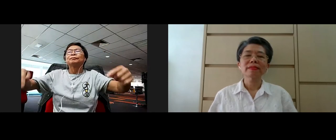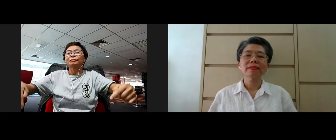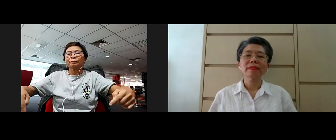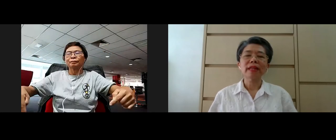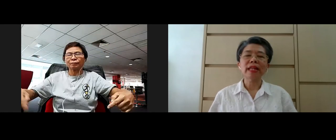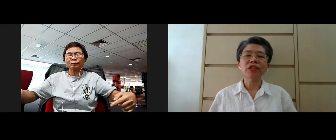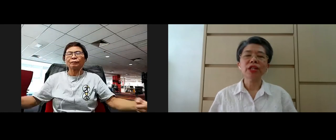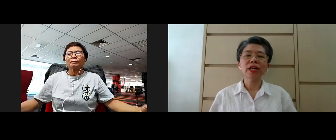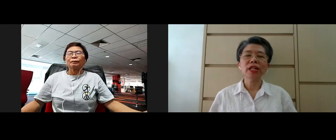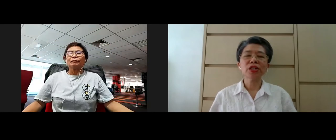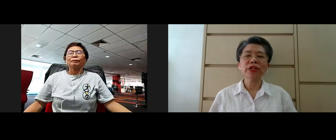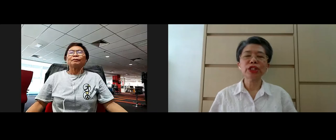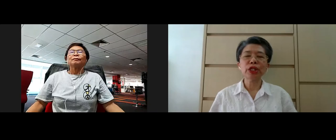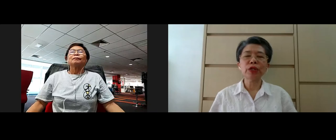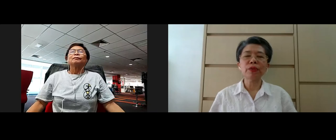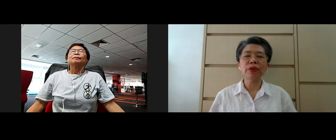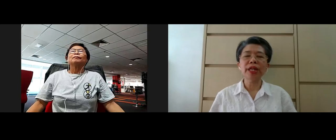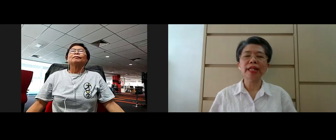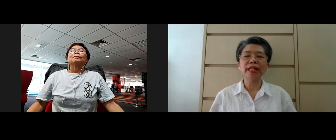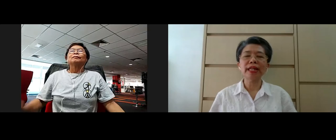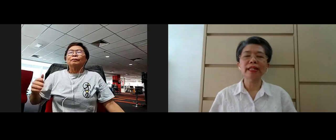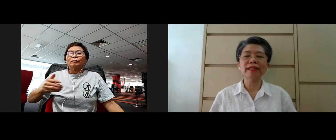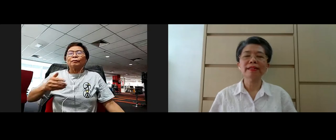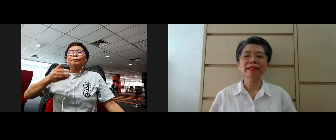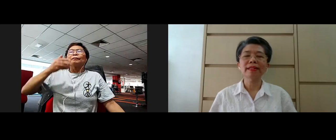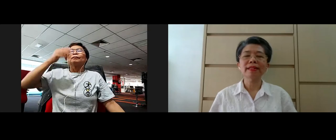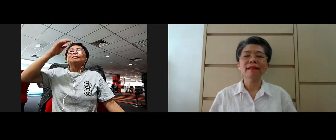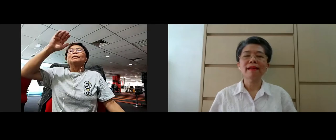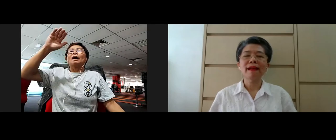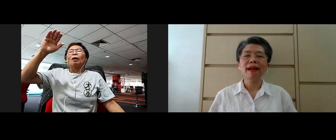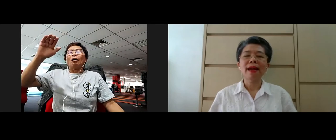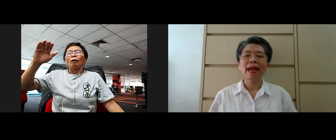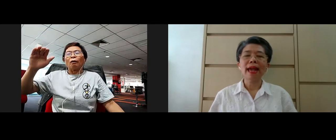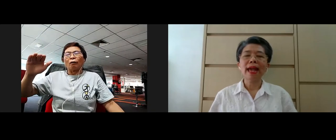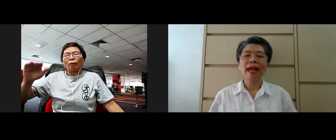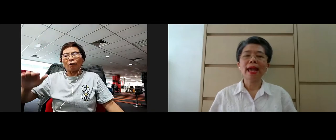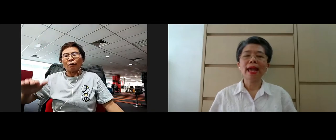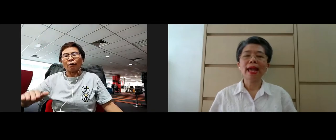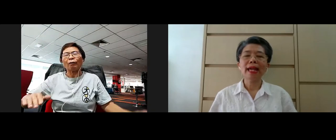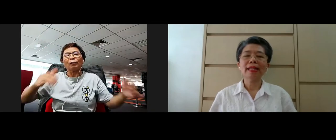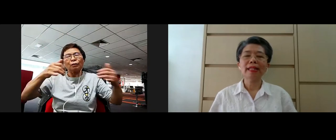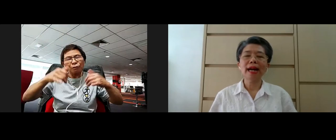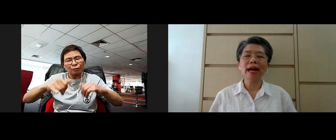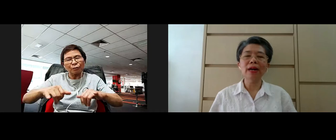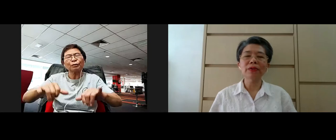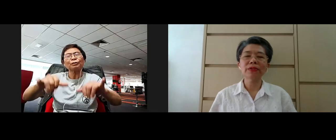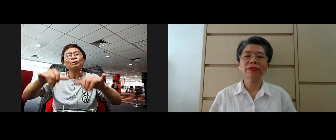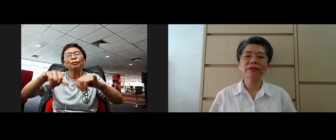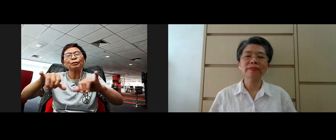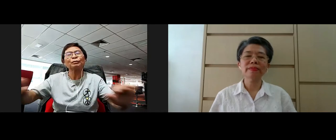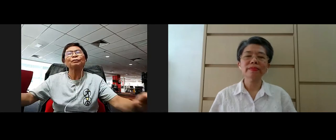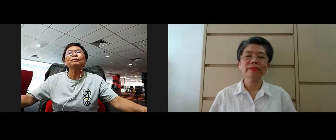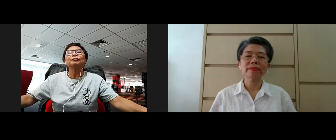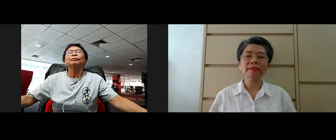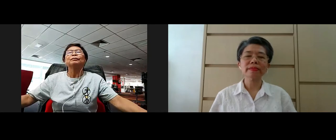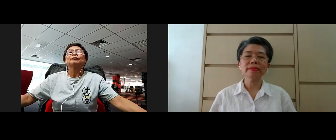and just continue breathing in and out. out.